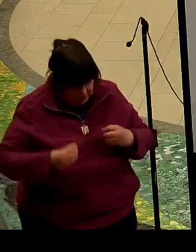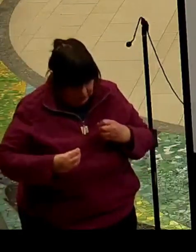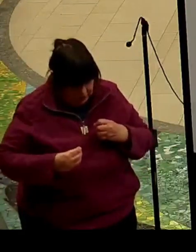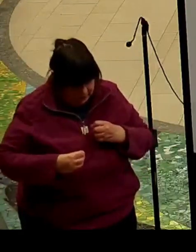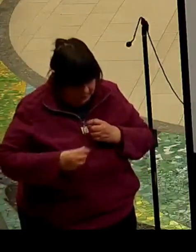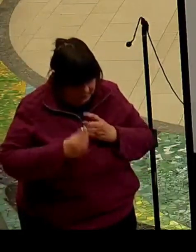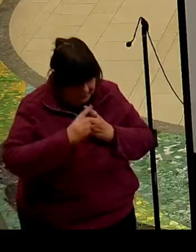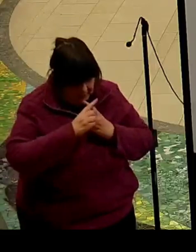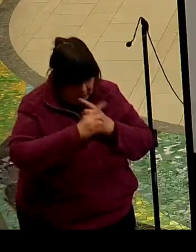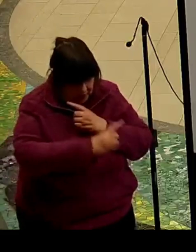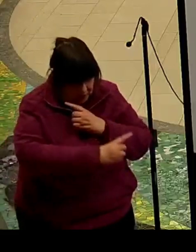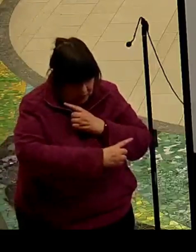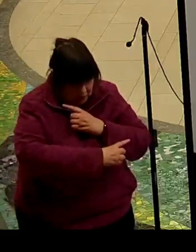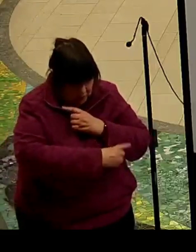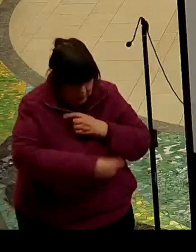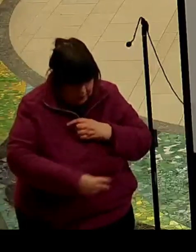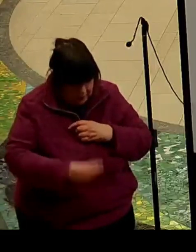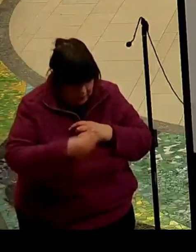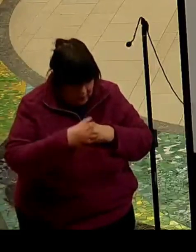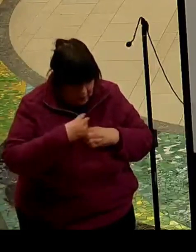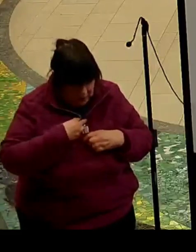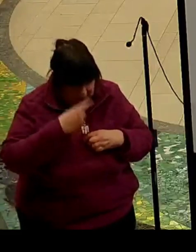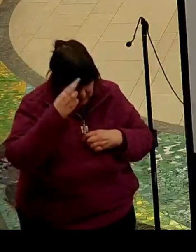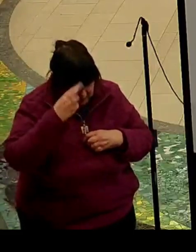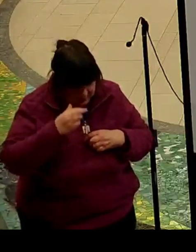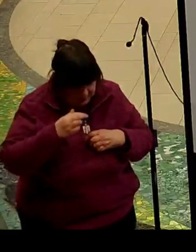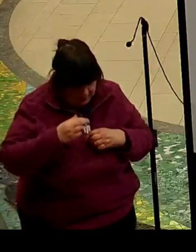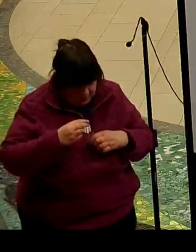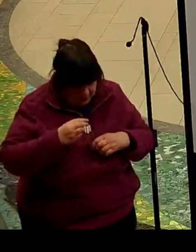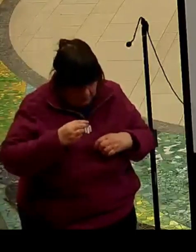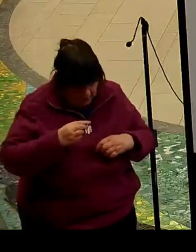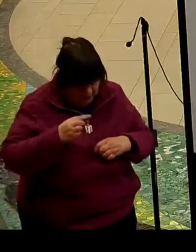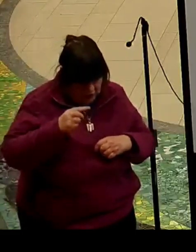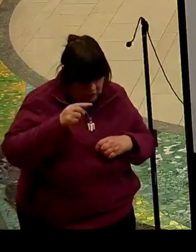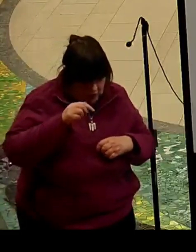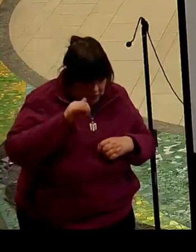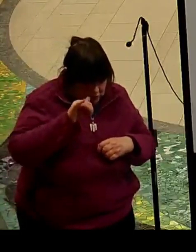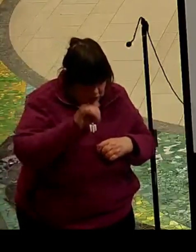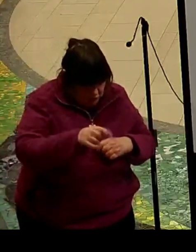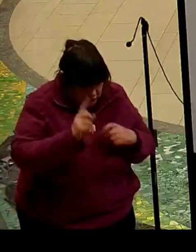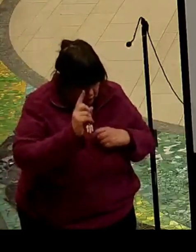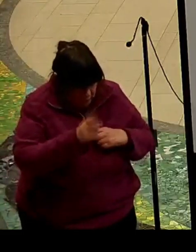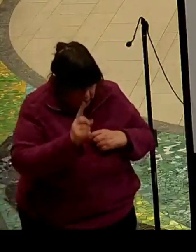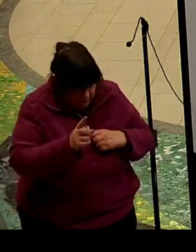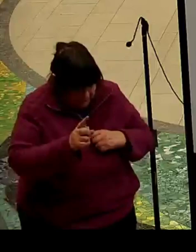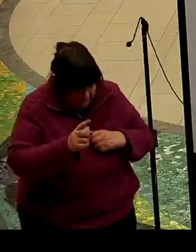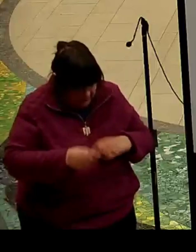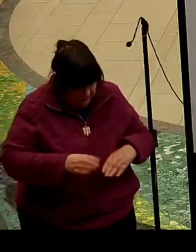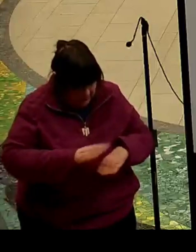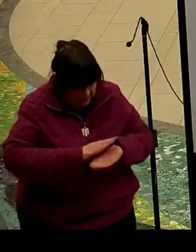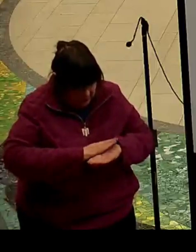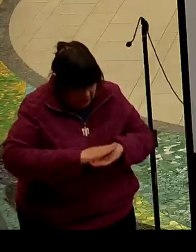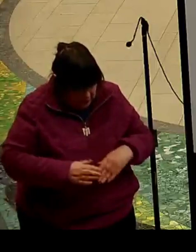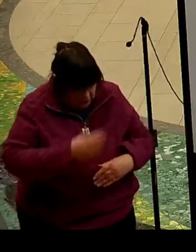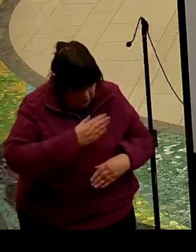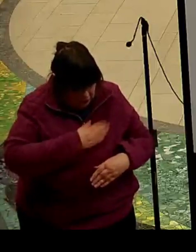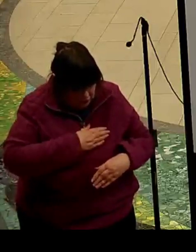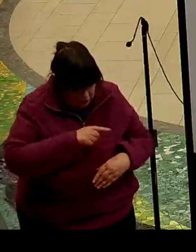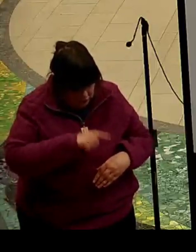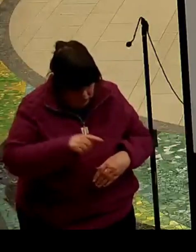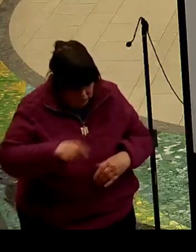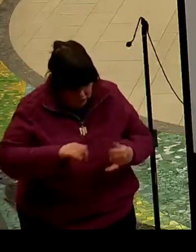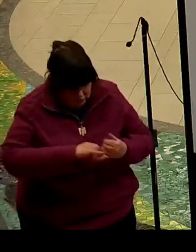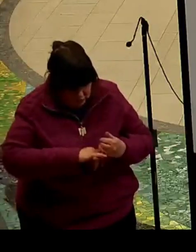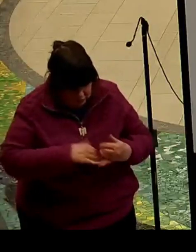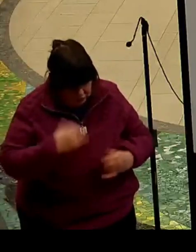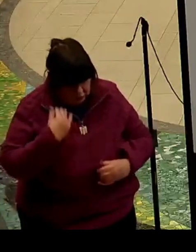others. Lord, we remember your warning. Crying not